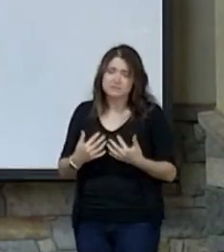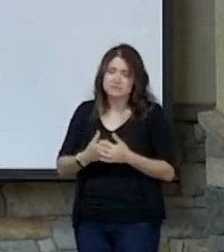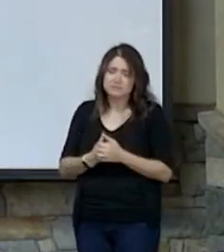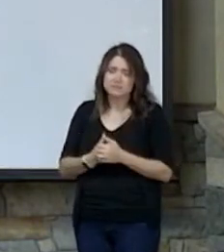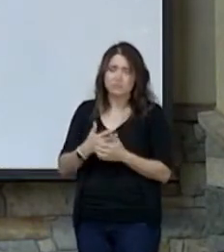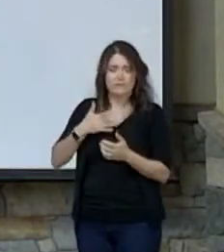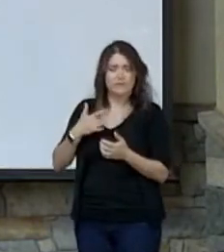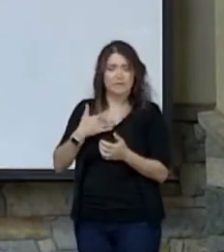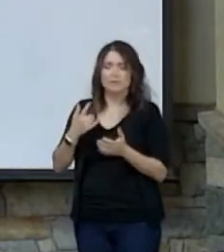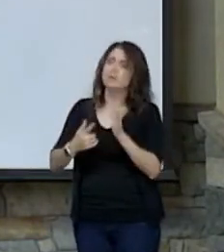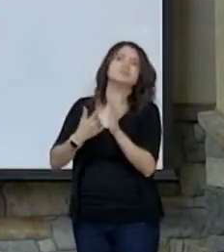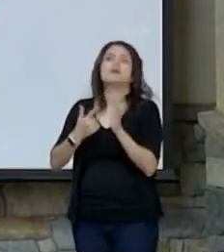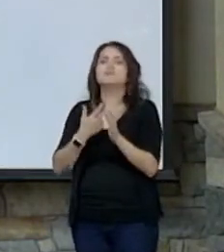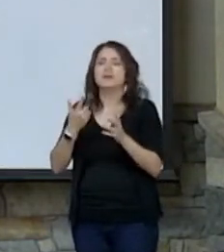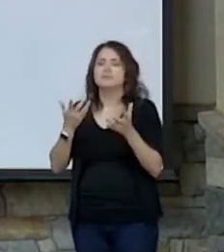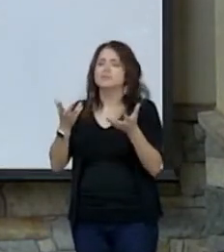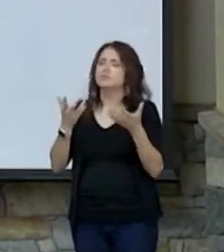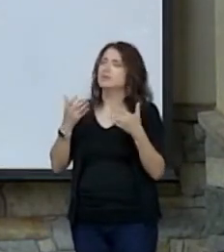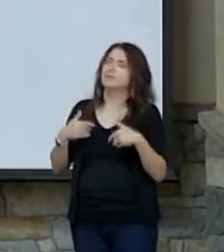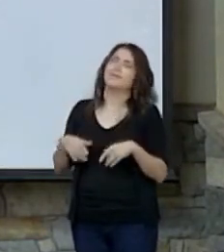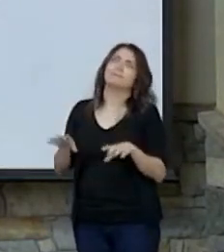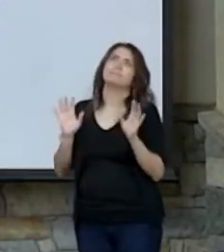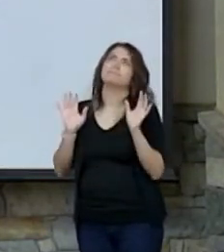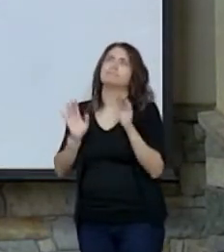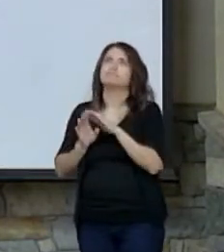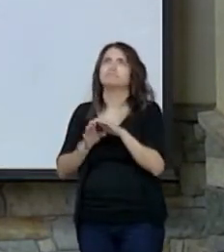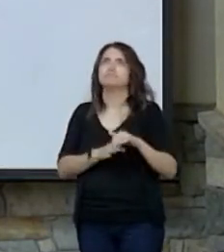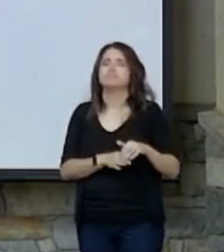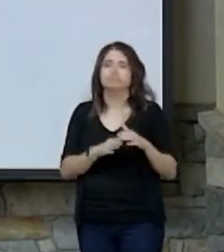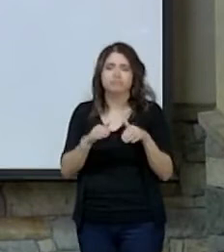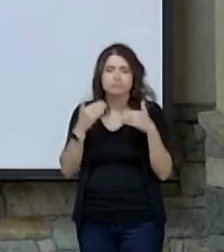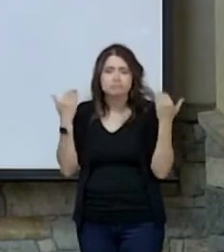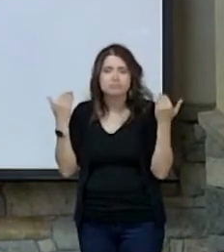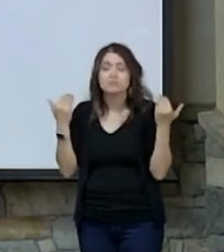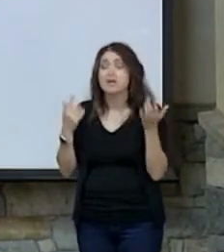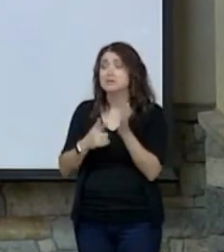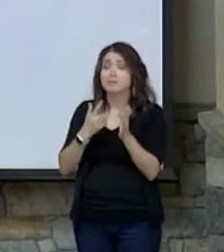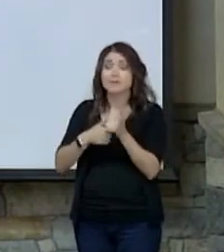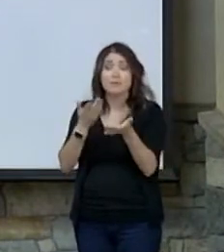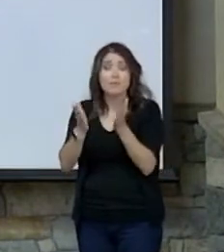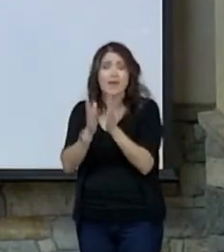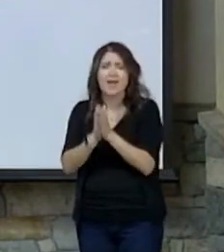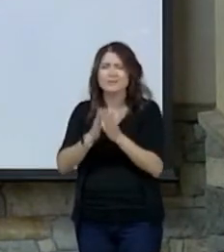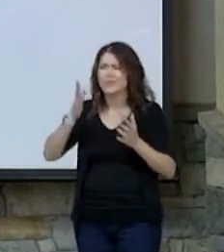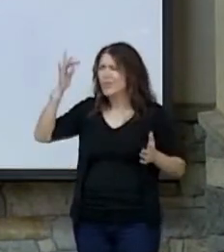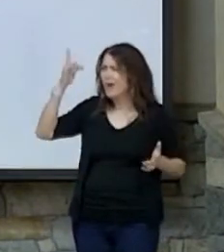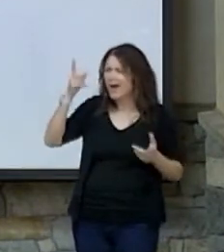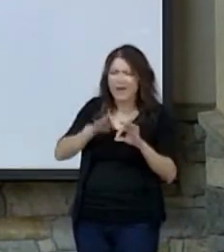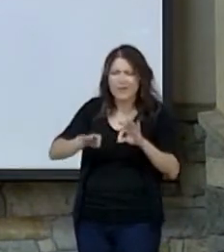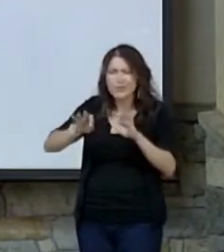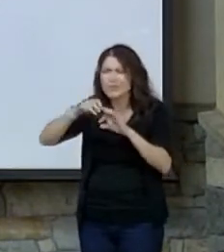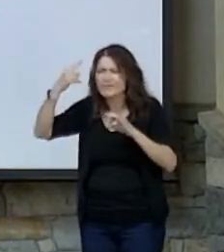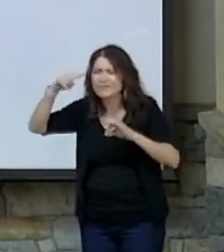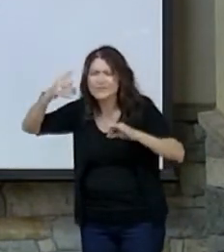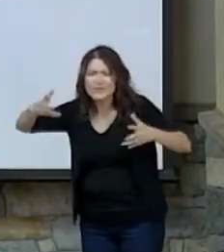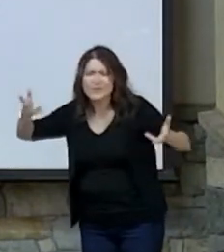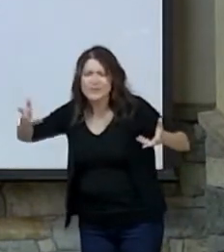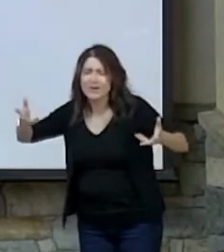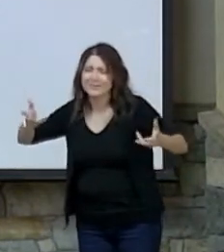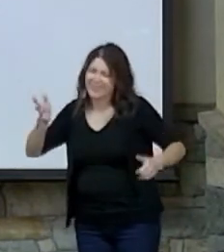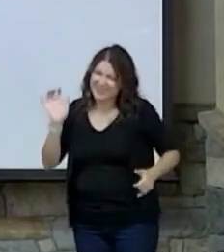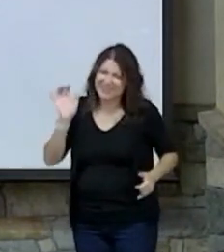Sometimes you may feel like you want to give up. Sometimes we may ask, why, what's it worth? And that's when we come together